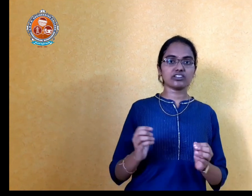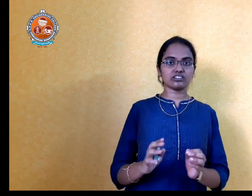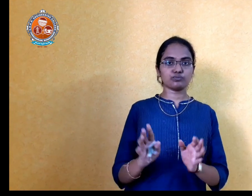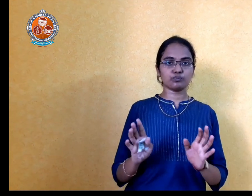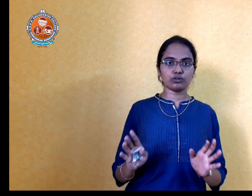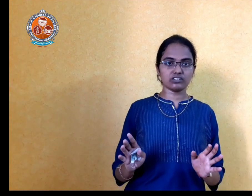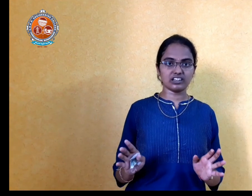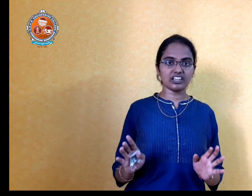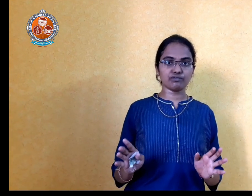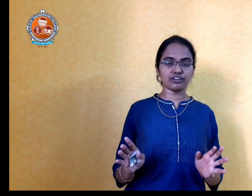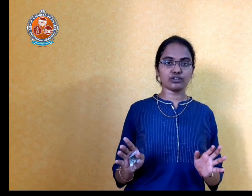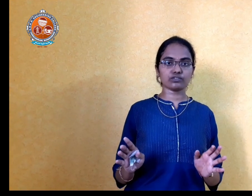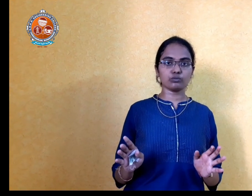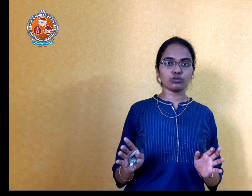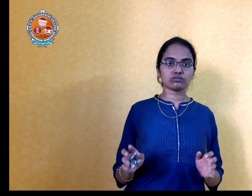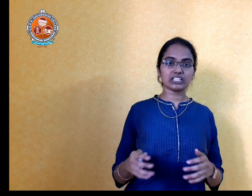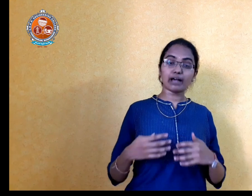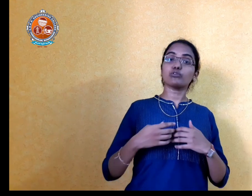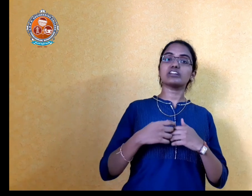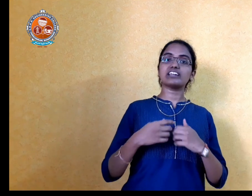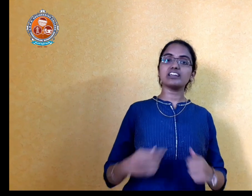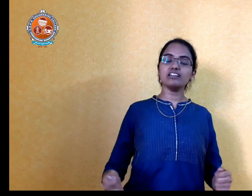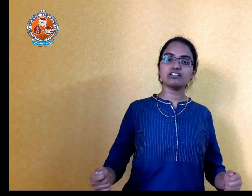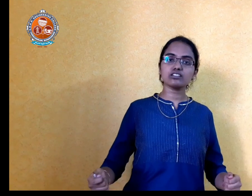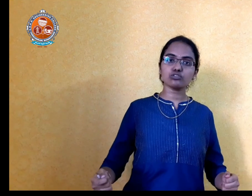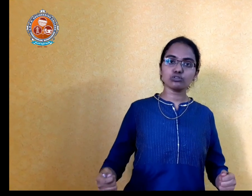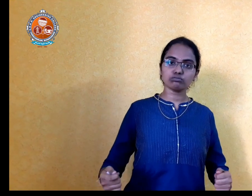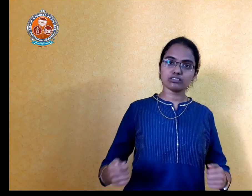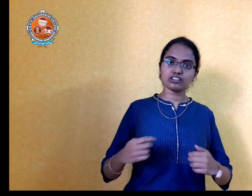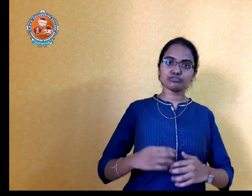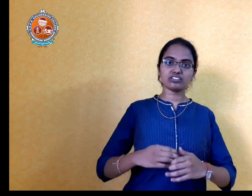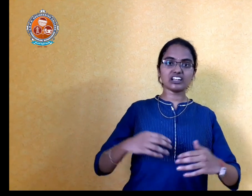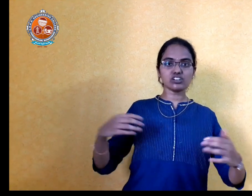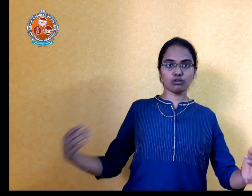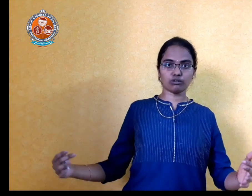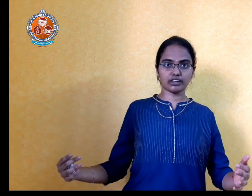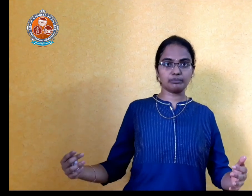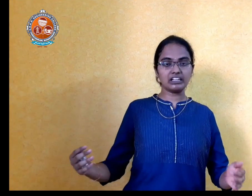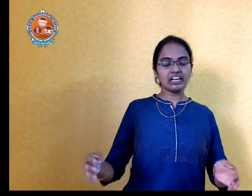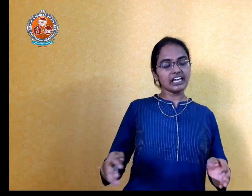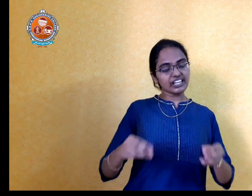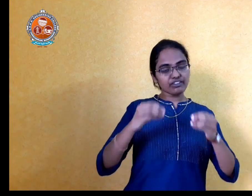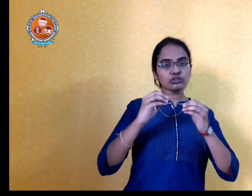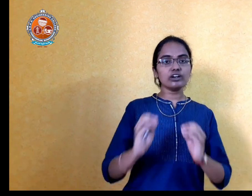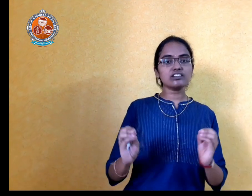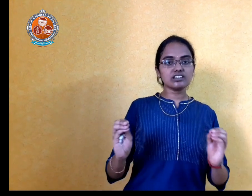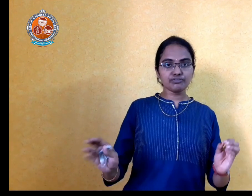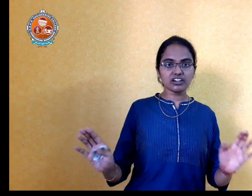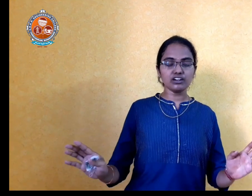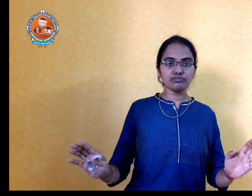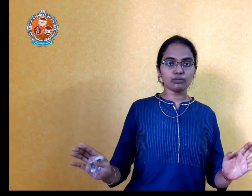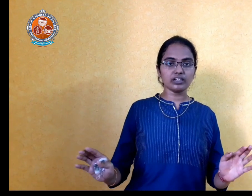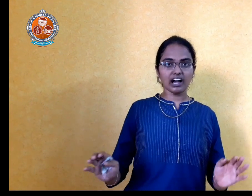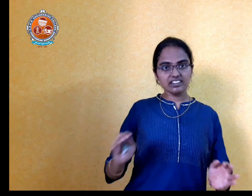just sitting in front of the book. I am not getting interest to sit for such a long time. Even though it is difficult for me, I